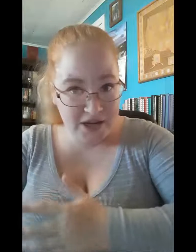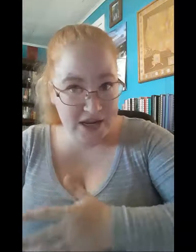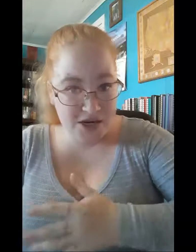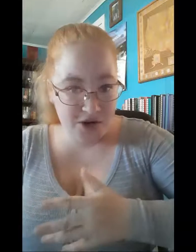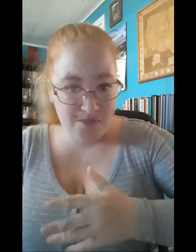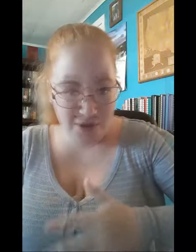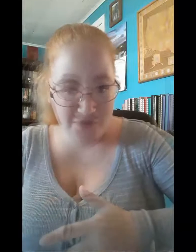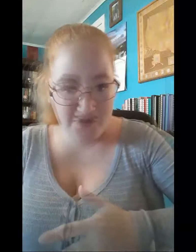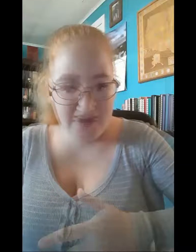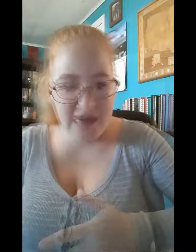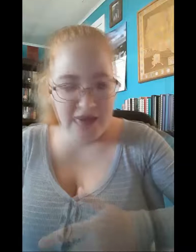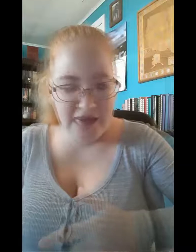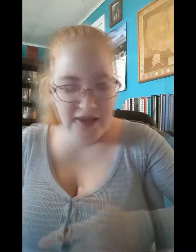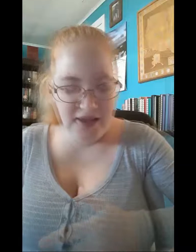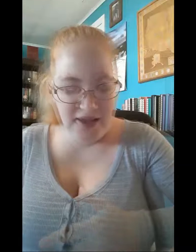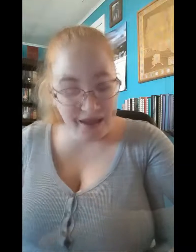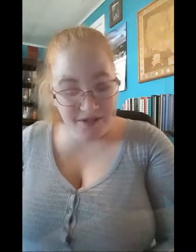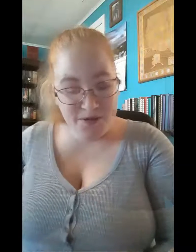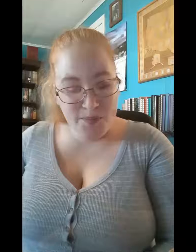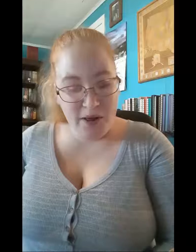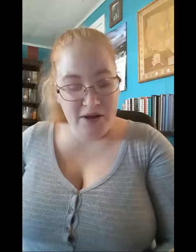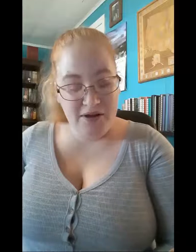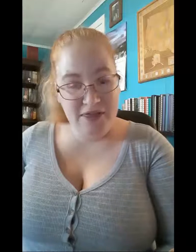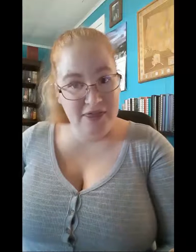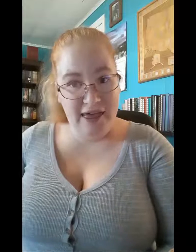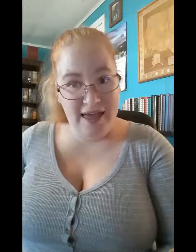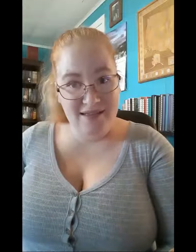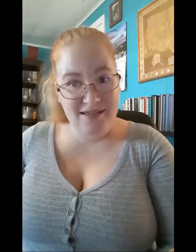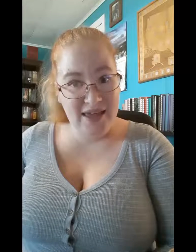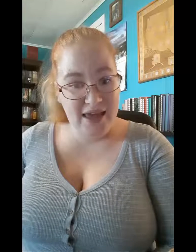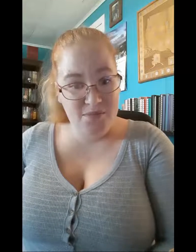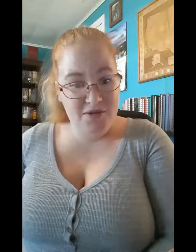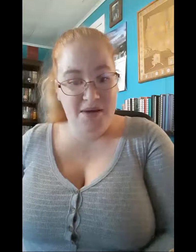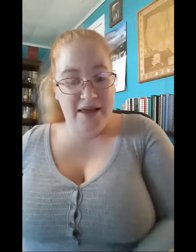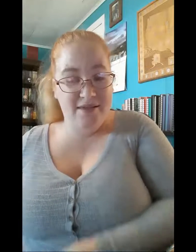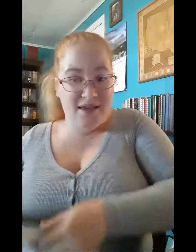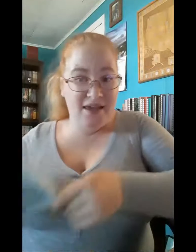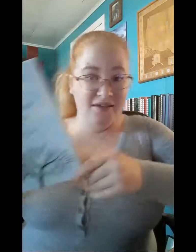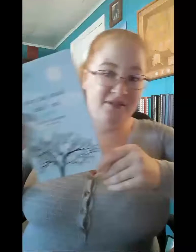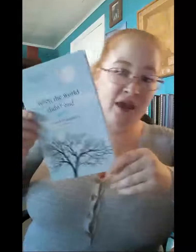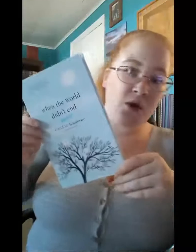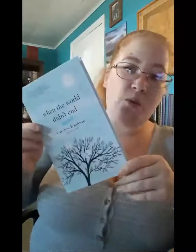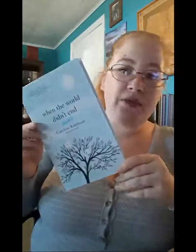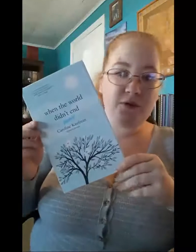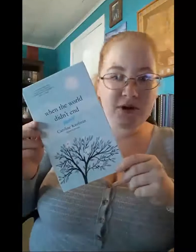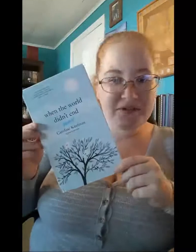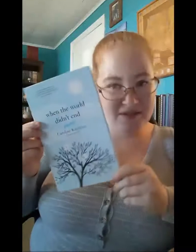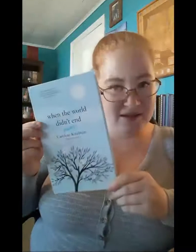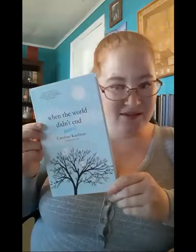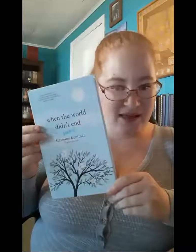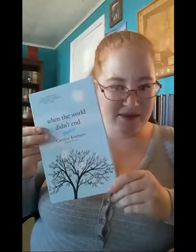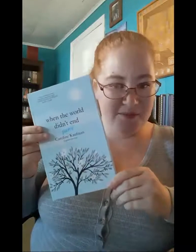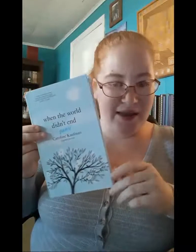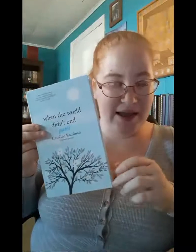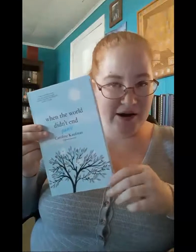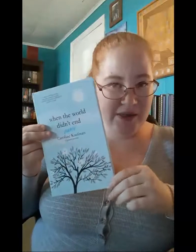needed her most. The next book that came to mind is When the World Didn't End by Caroline